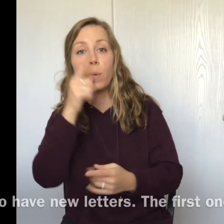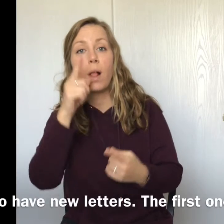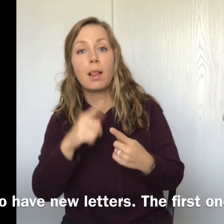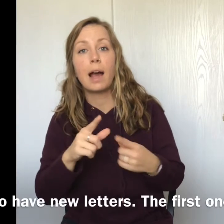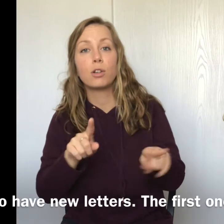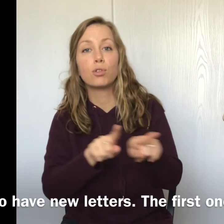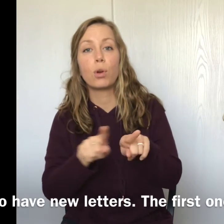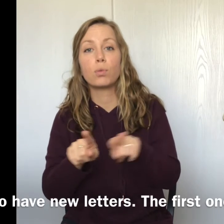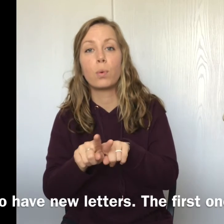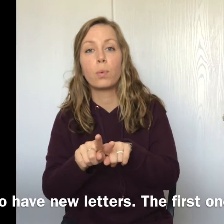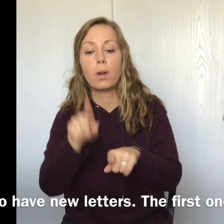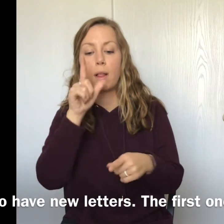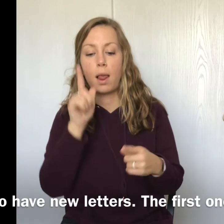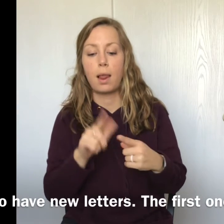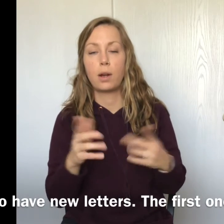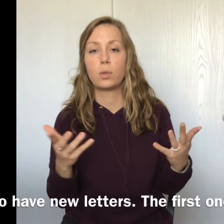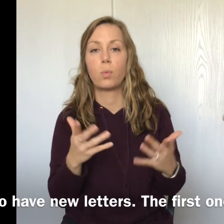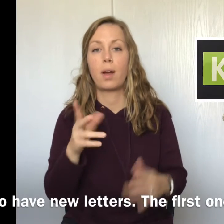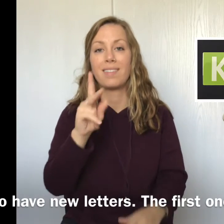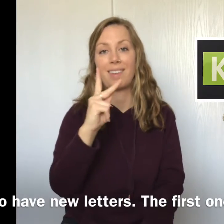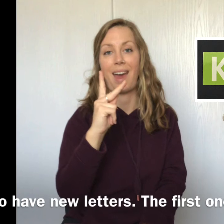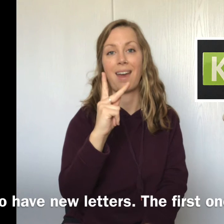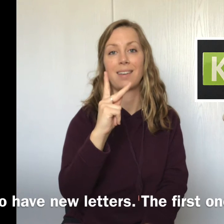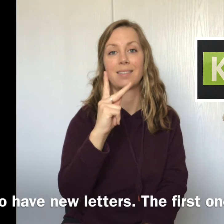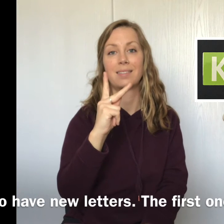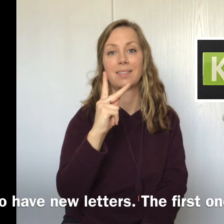We have new letters as well. The first letter is K.